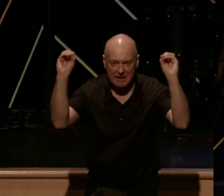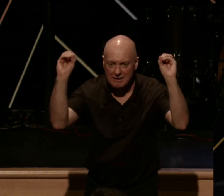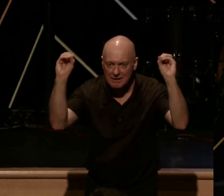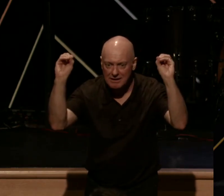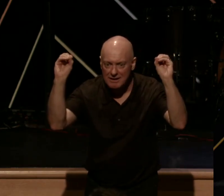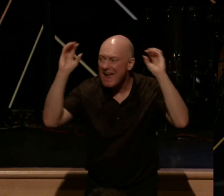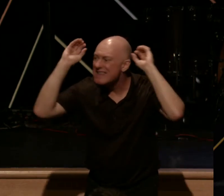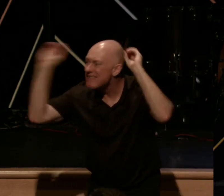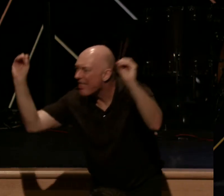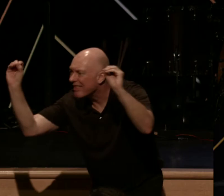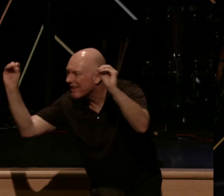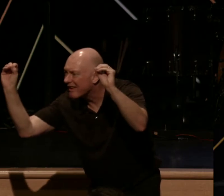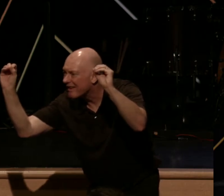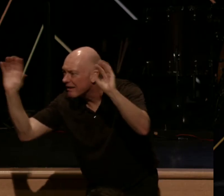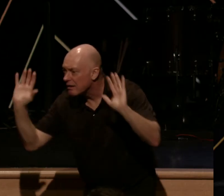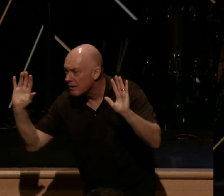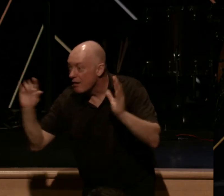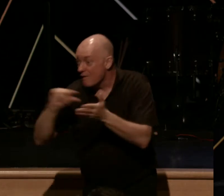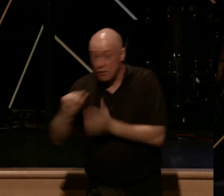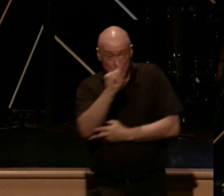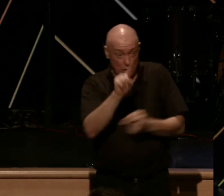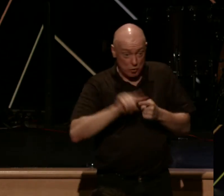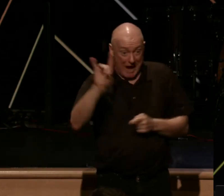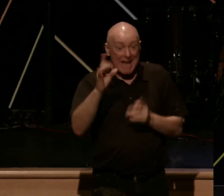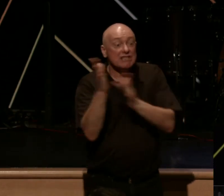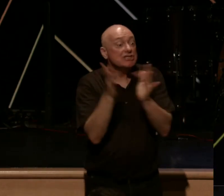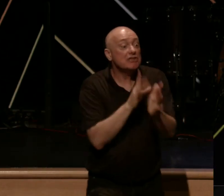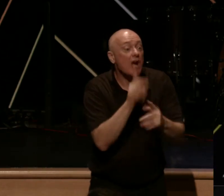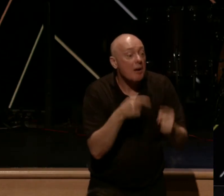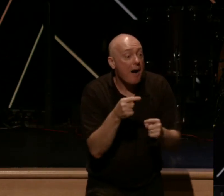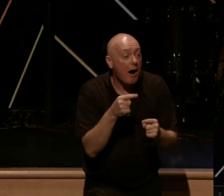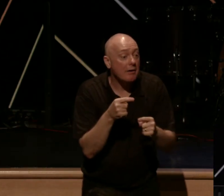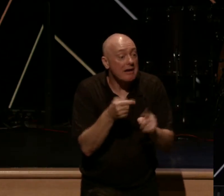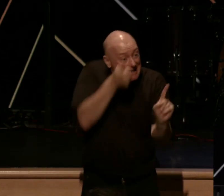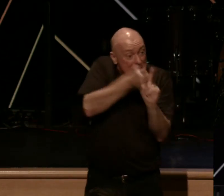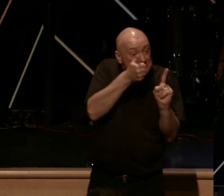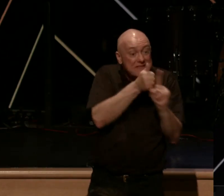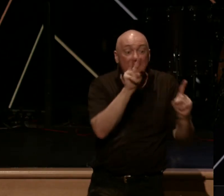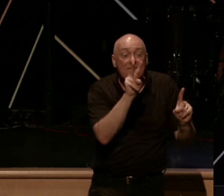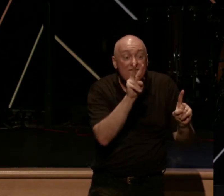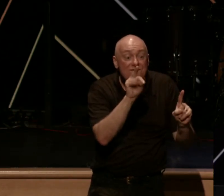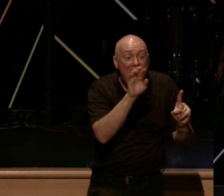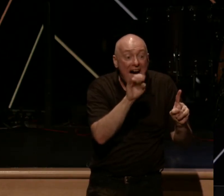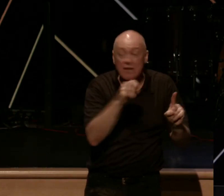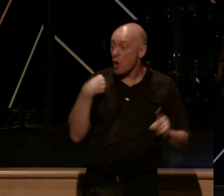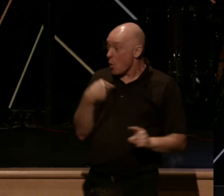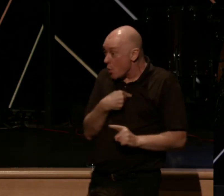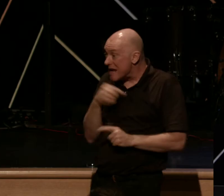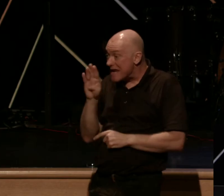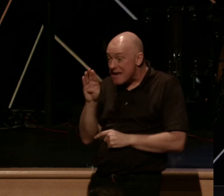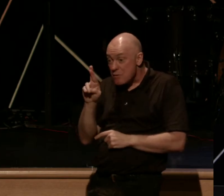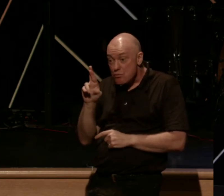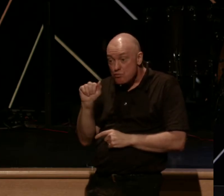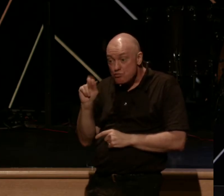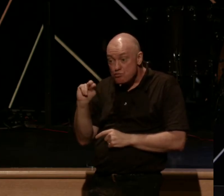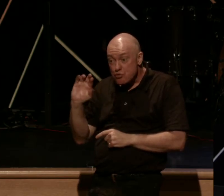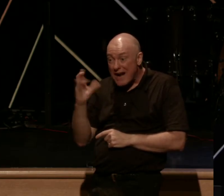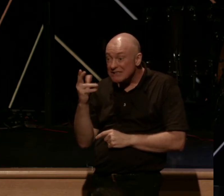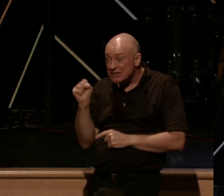Nothing. So verses 1 through 8, Jesus is talking about he's the vine, we are the branches, and we can bear fruit.